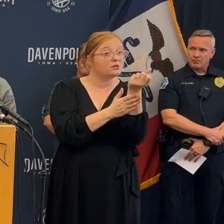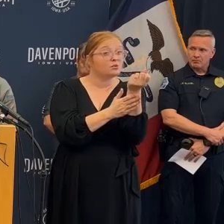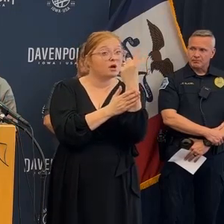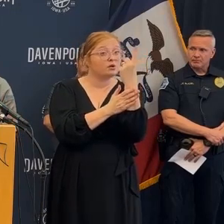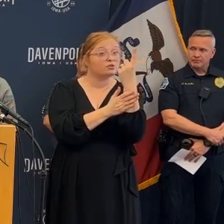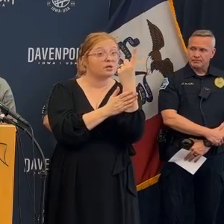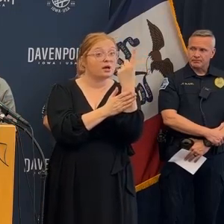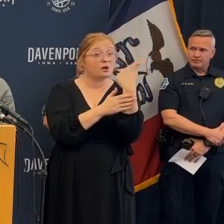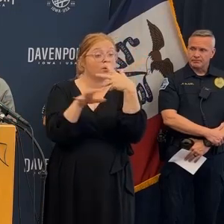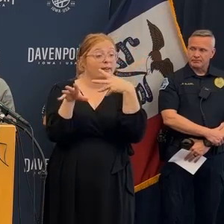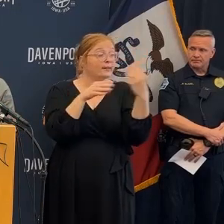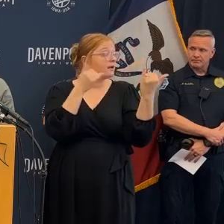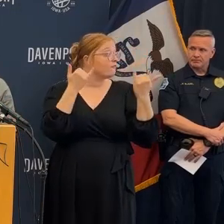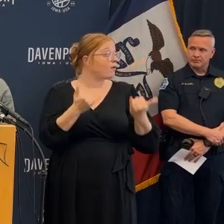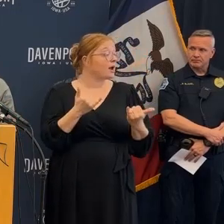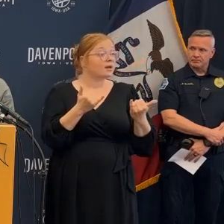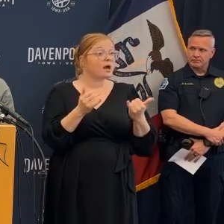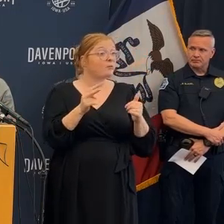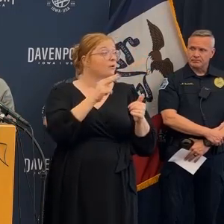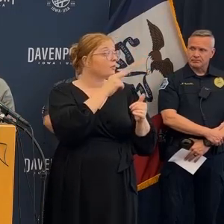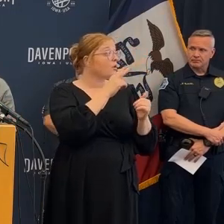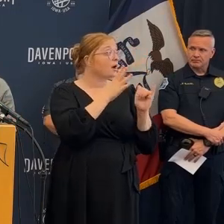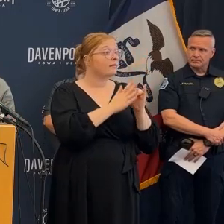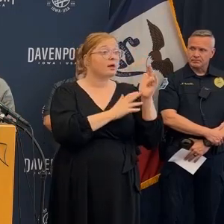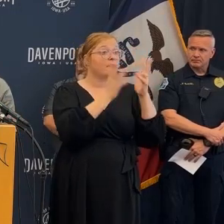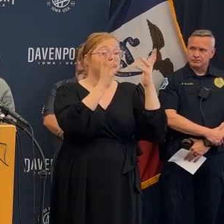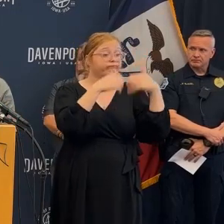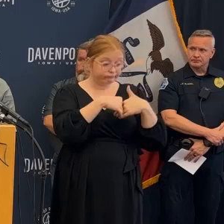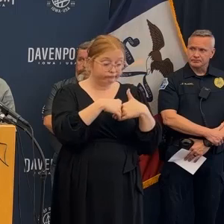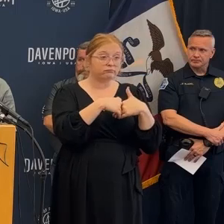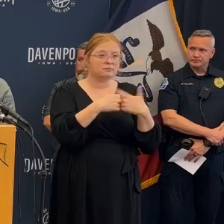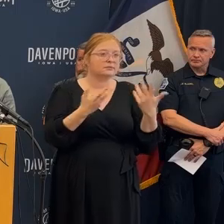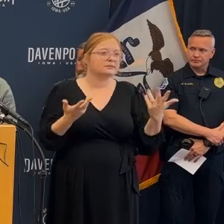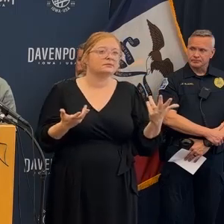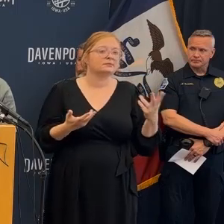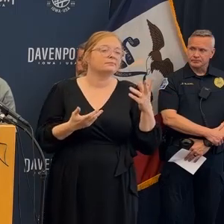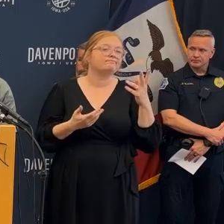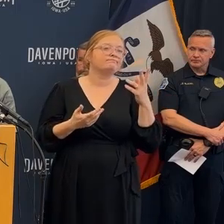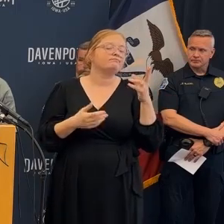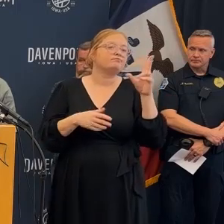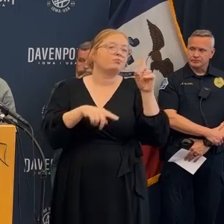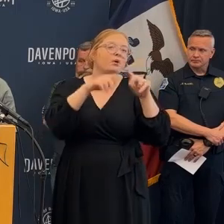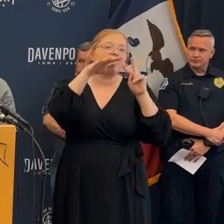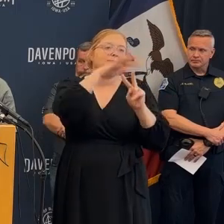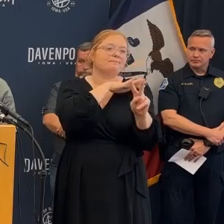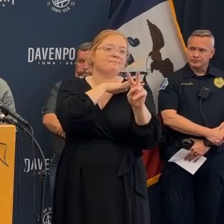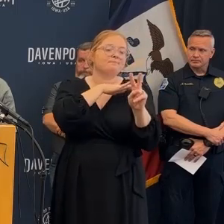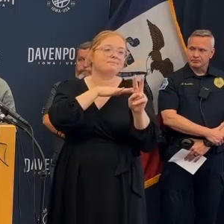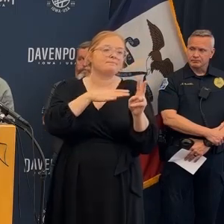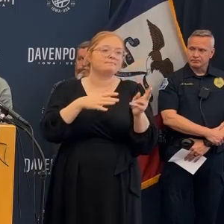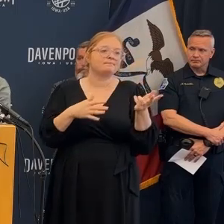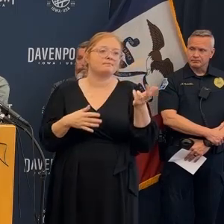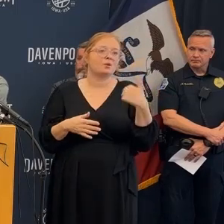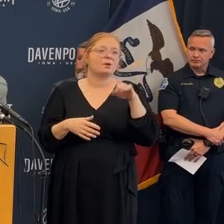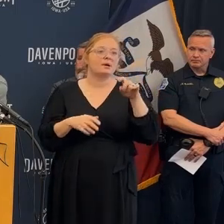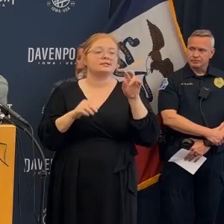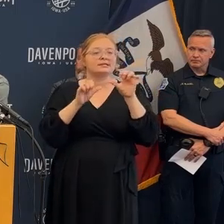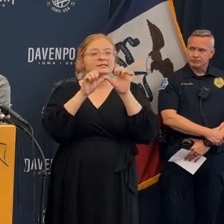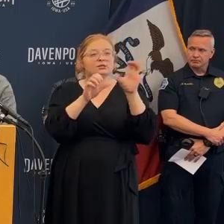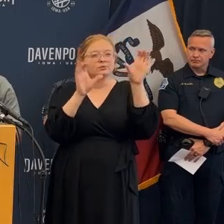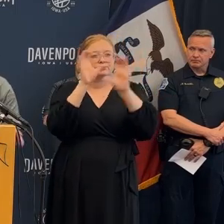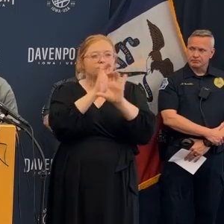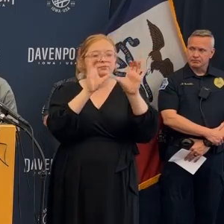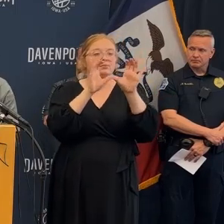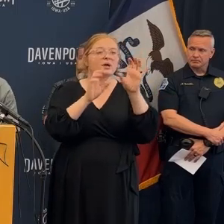not again this is fluid and flexible this building shifted when we were operating in there and each time we were in